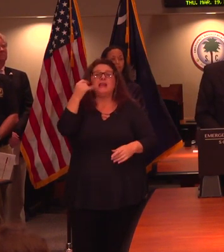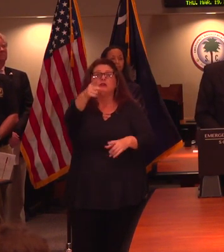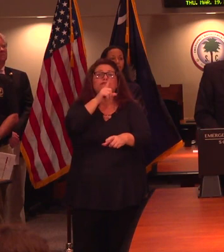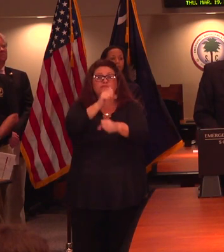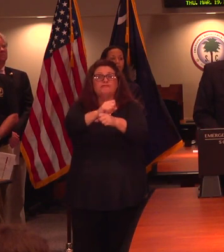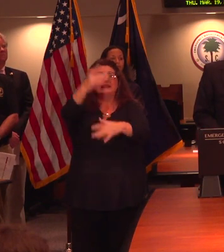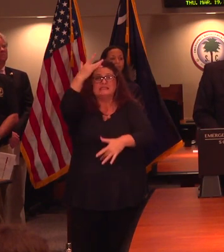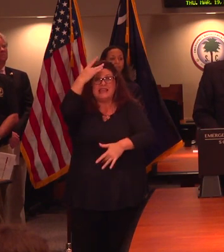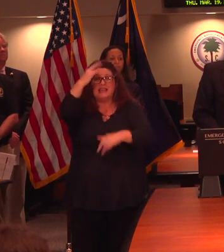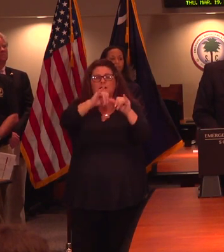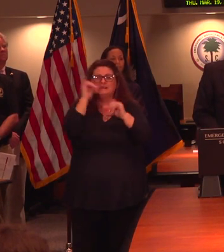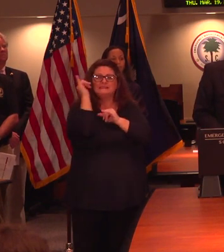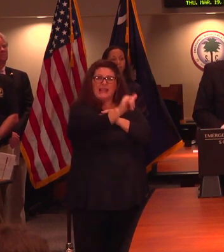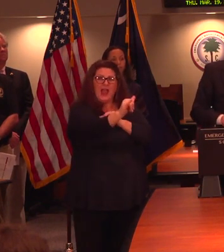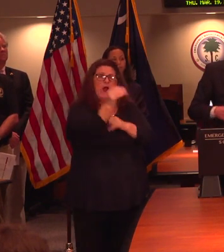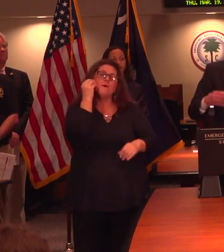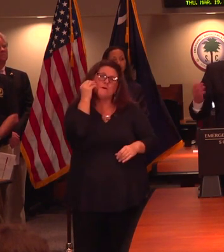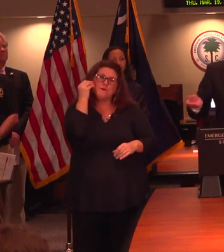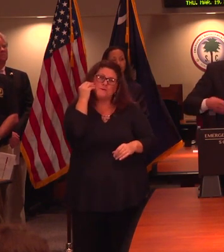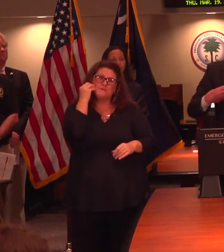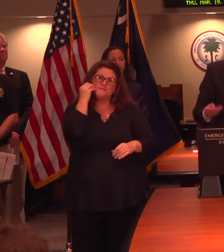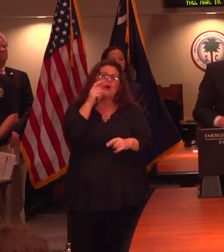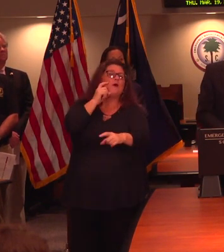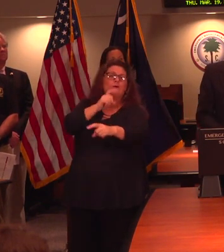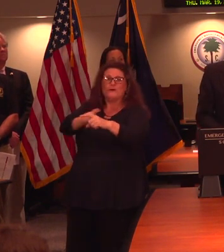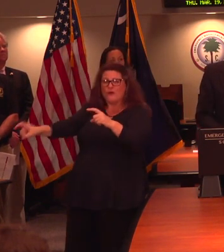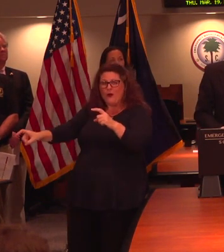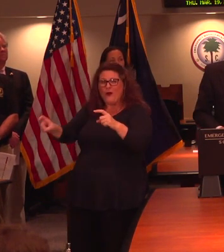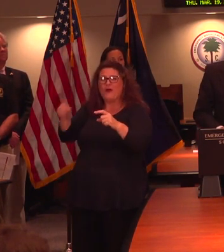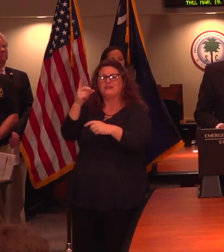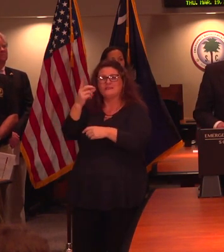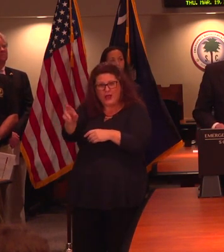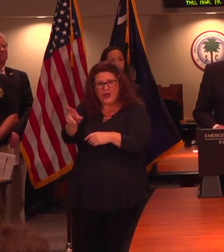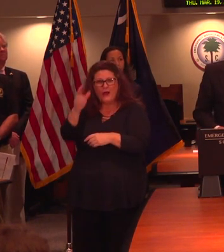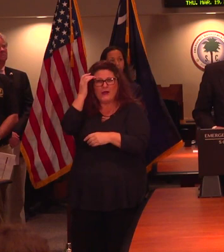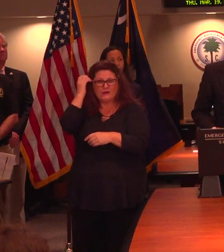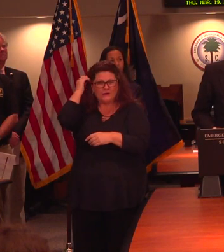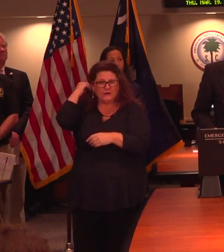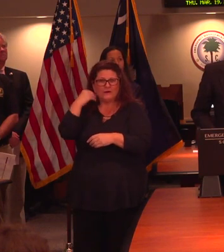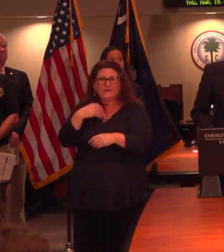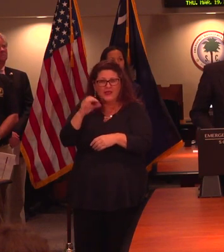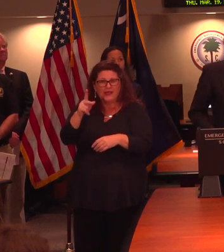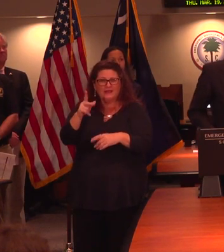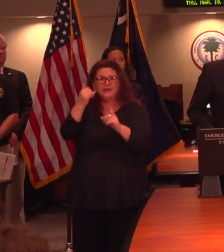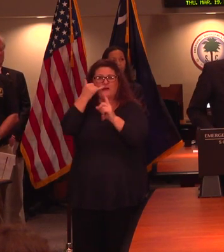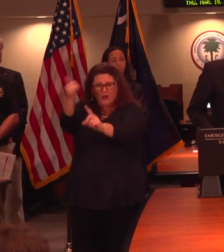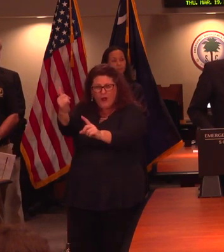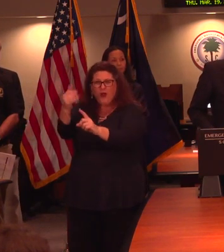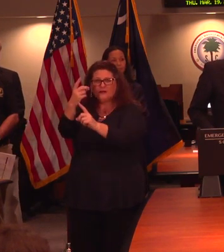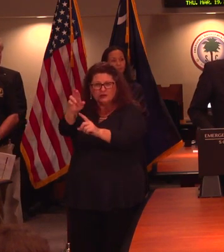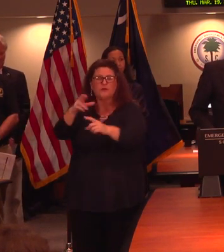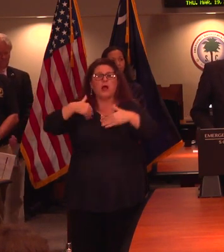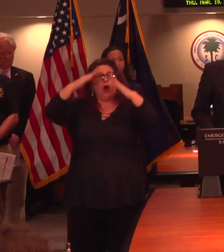stay home. Call the doctor. And we're making arrangements more and more to have the testing facilities open. We hope at no